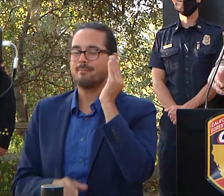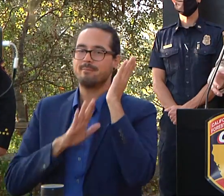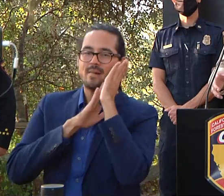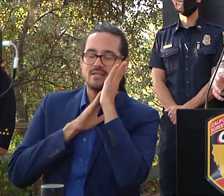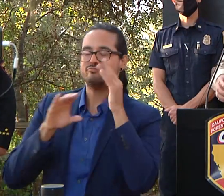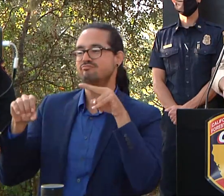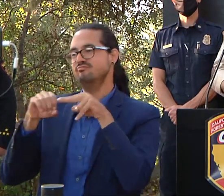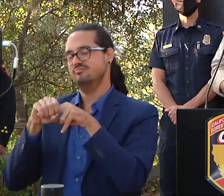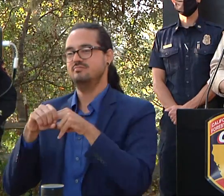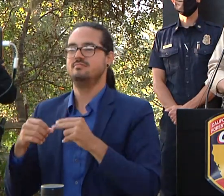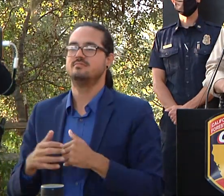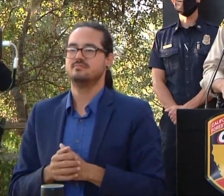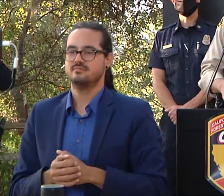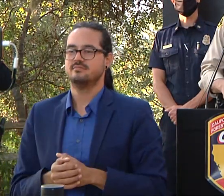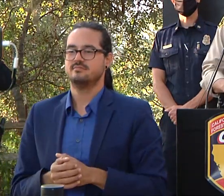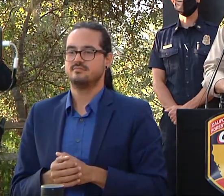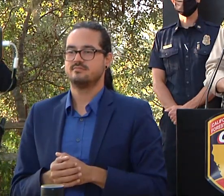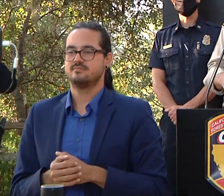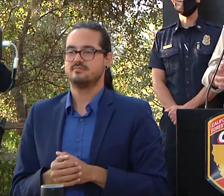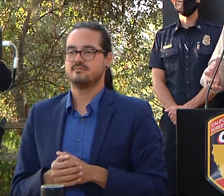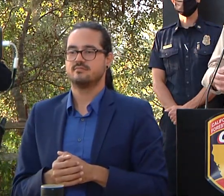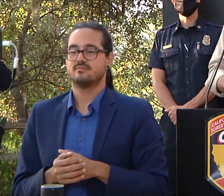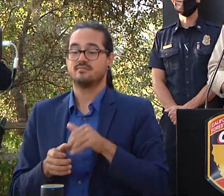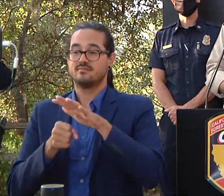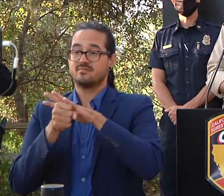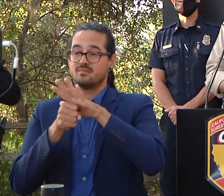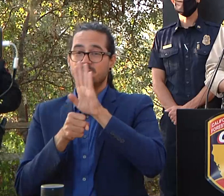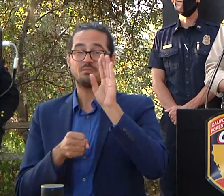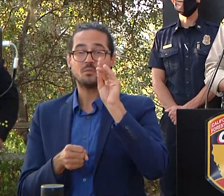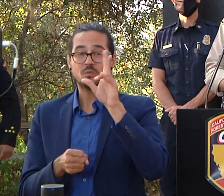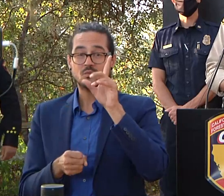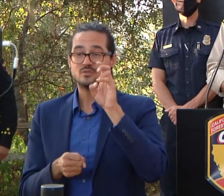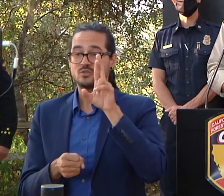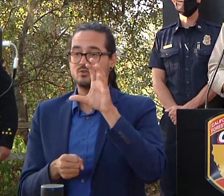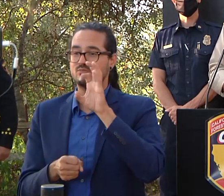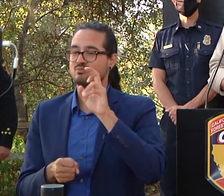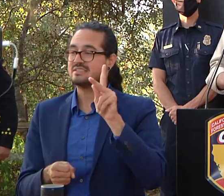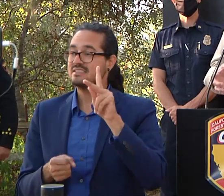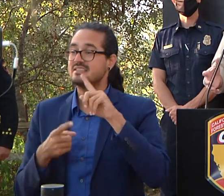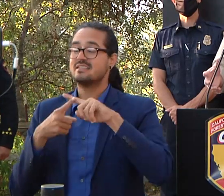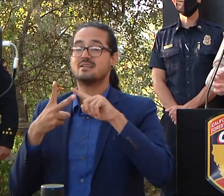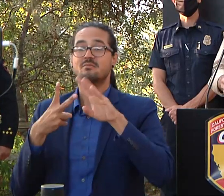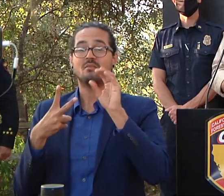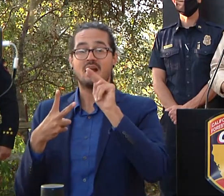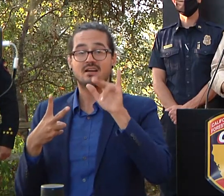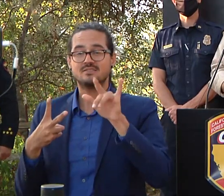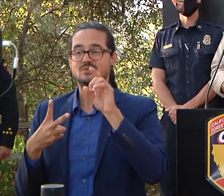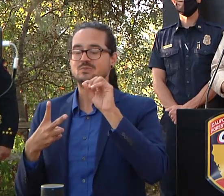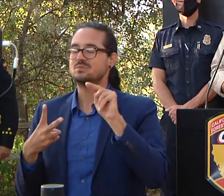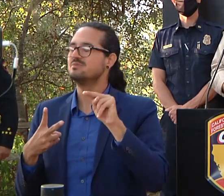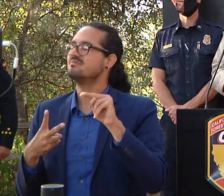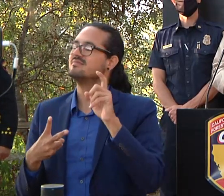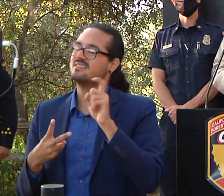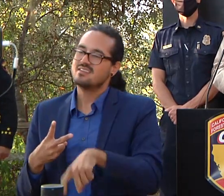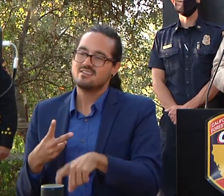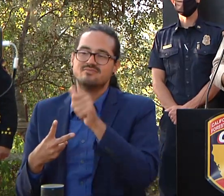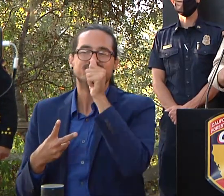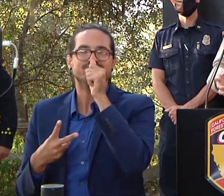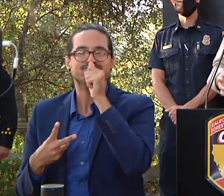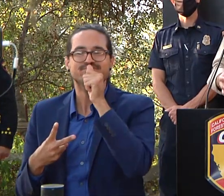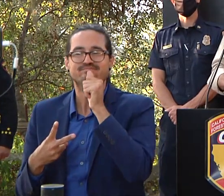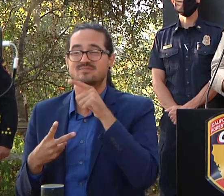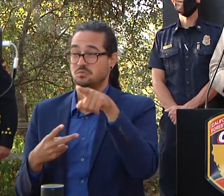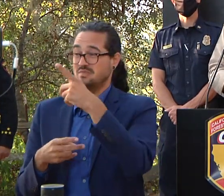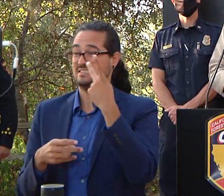creek and the and the bonnie dune area if you've seen pictures on social media there's a lot of damage in there and so uh